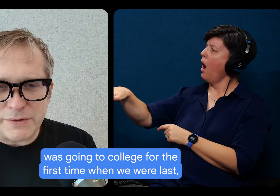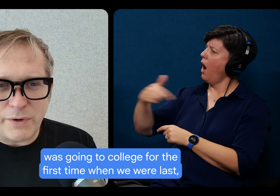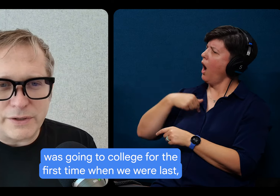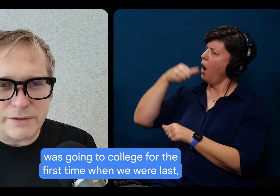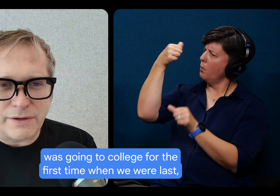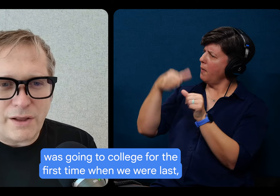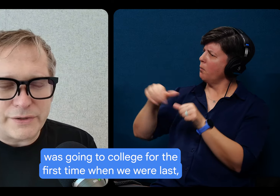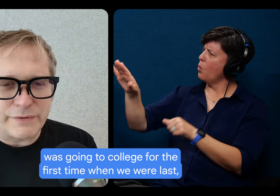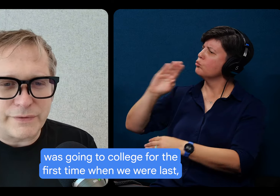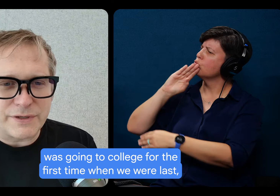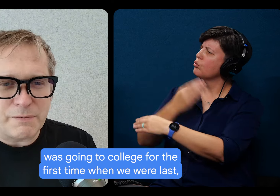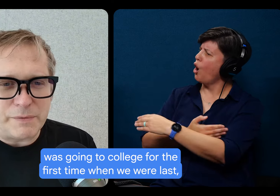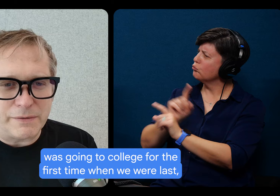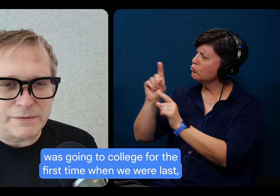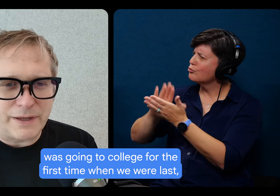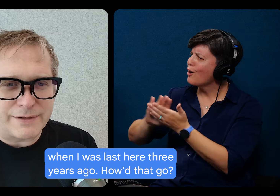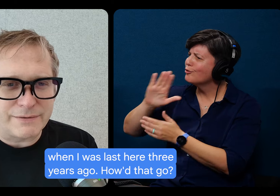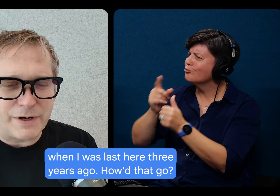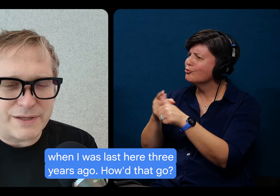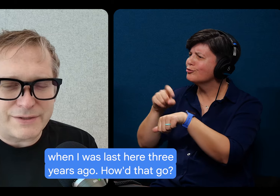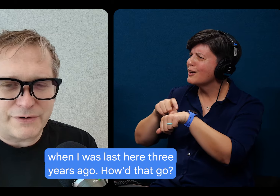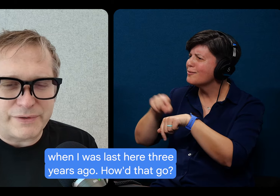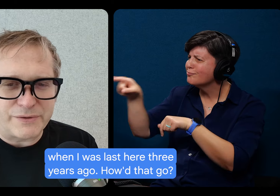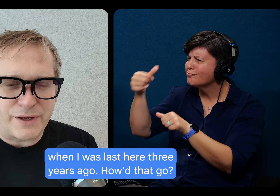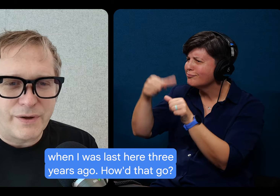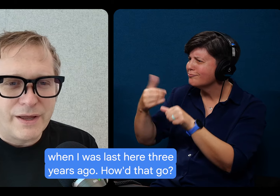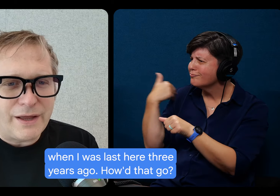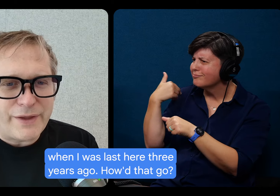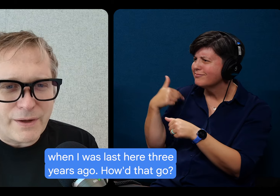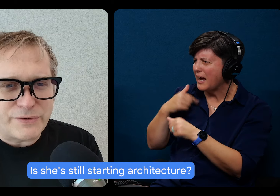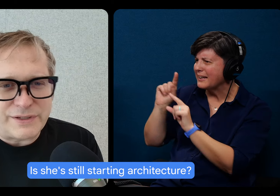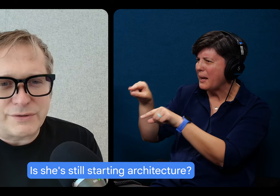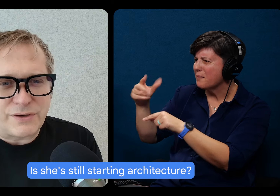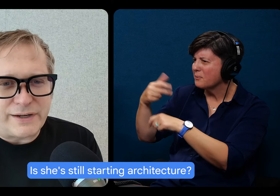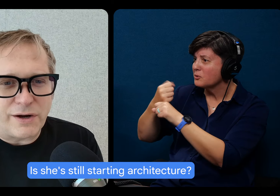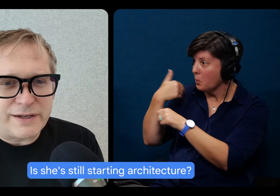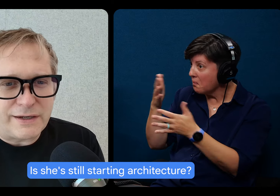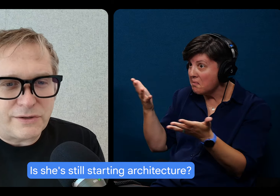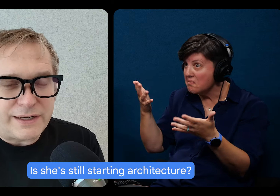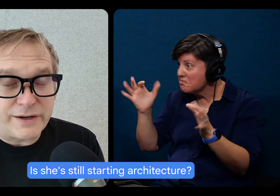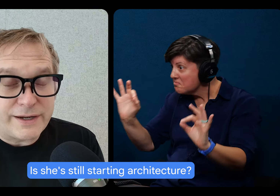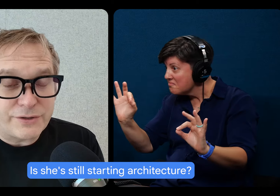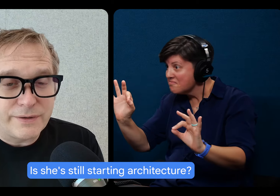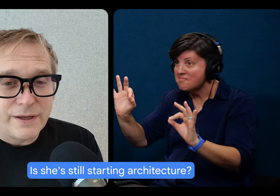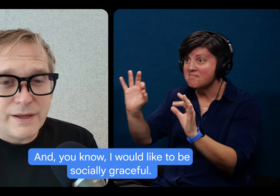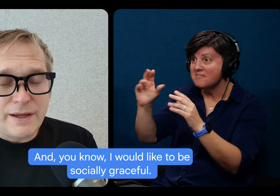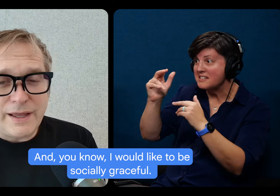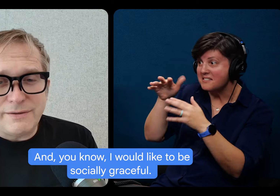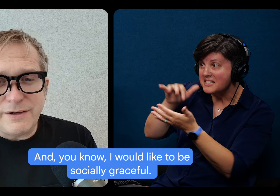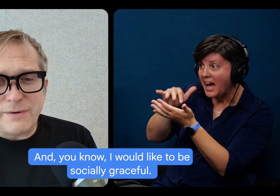was going to college for the first time when we are last when I was last here three years ago. How'd that go? Is she still starting architect architecture?